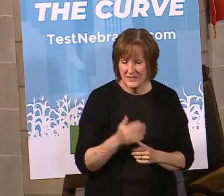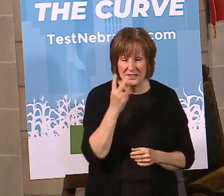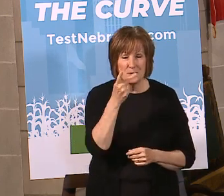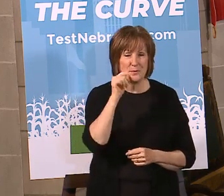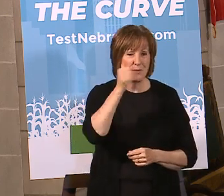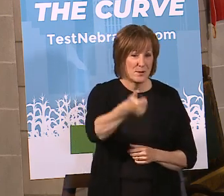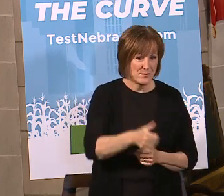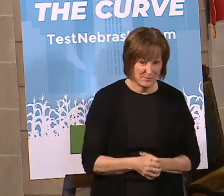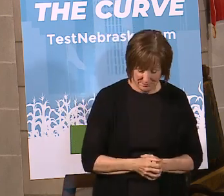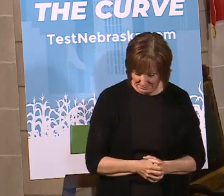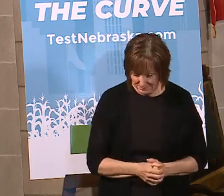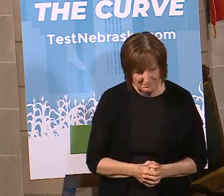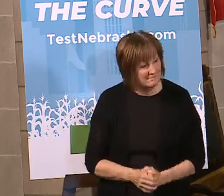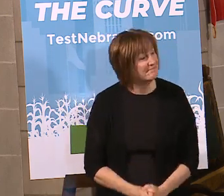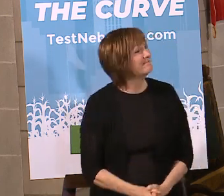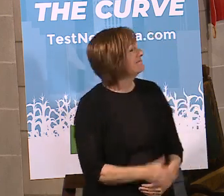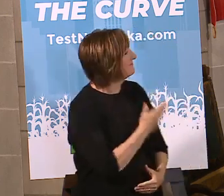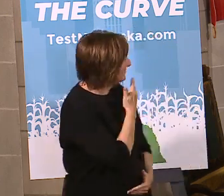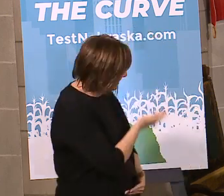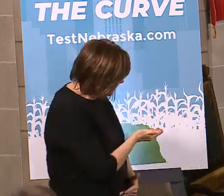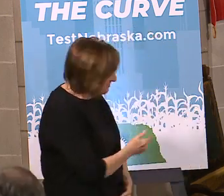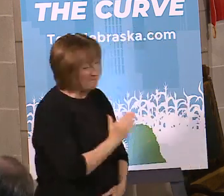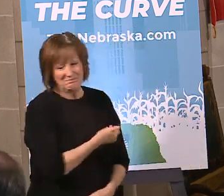and we'll see you tomorrow afternoon. Thank you, Sharon. Appreciate it. You're welcome. Thank Thank